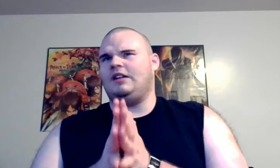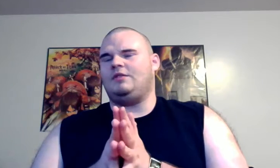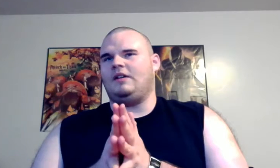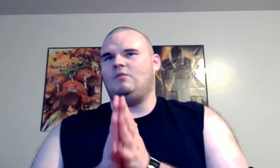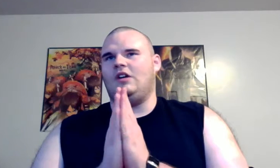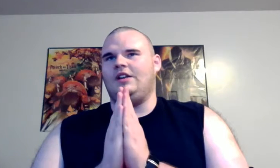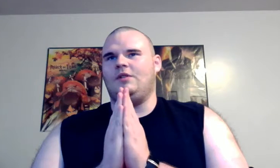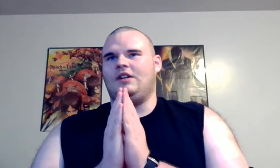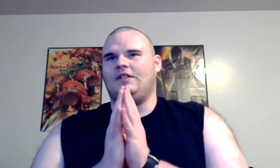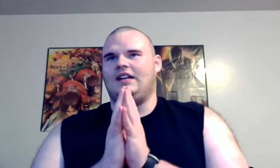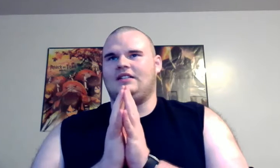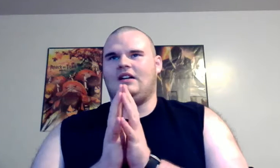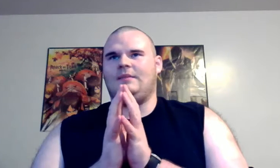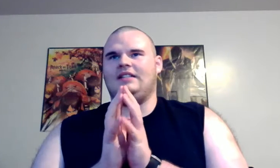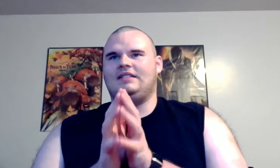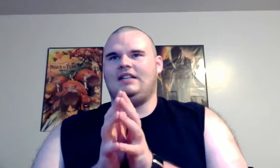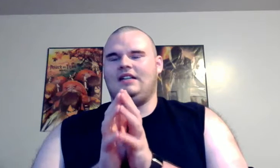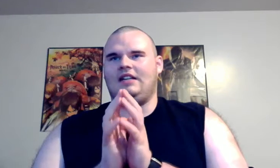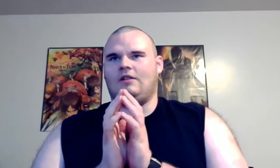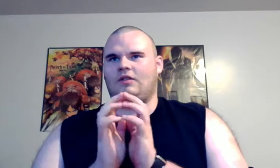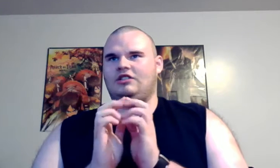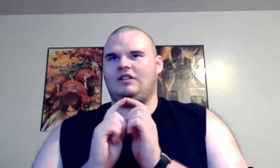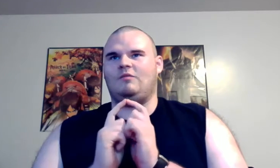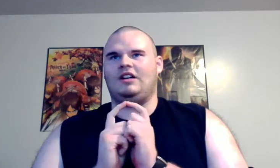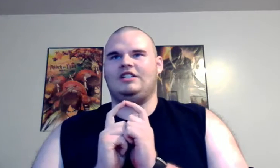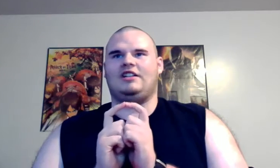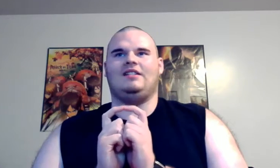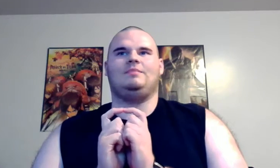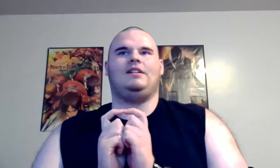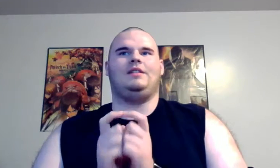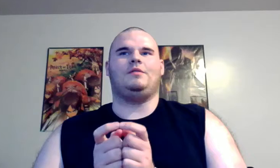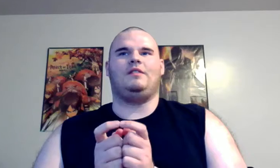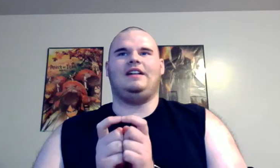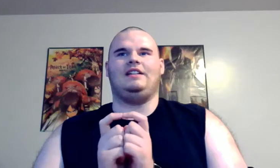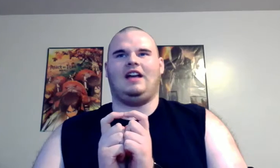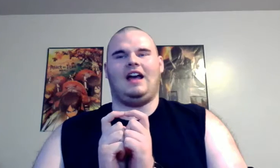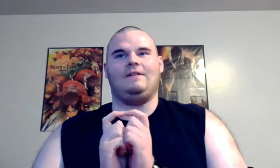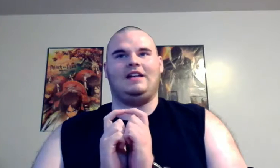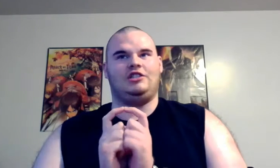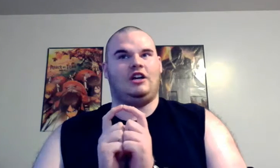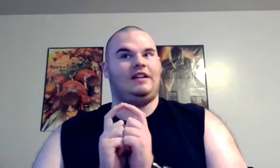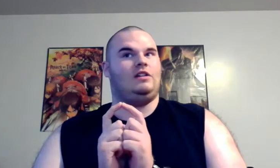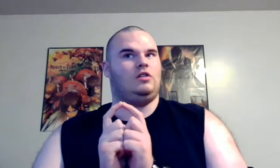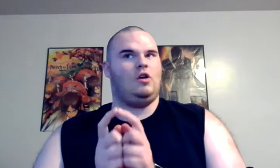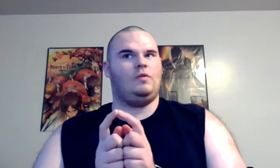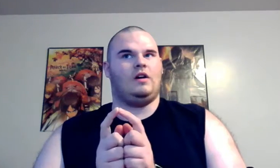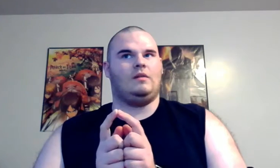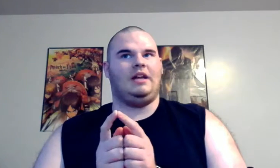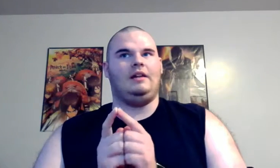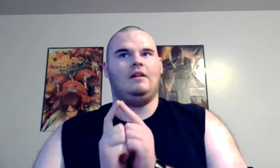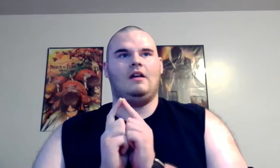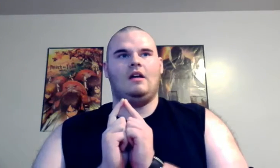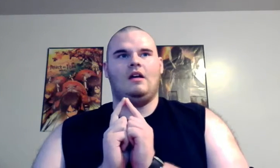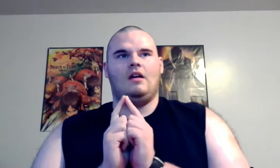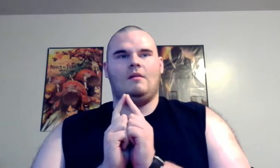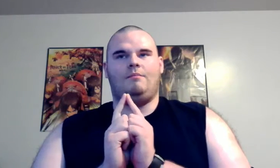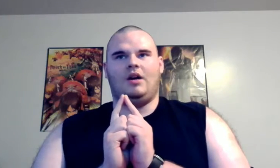3 one you would know that Don Mancini originally wanted Child's Play 3 to have a Chucky clone army but